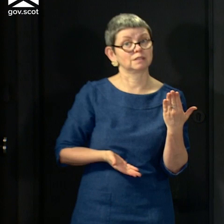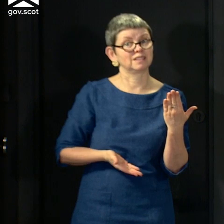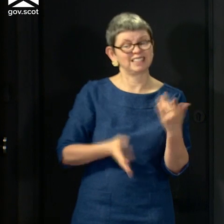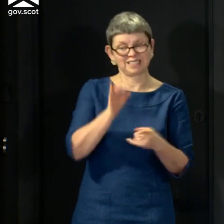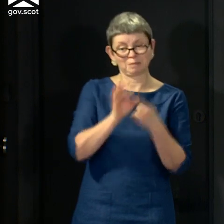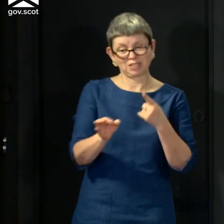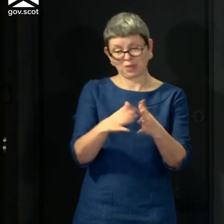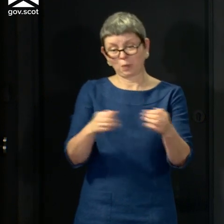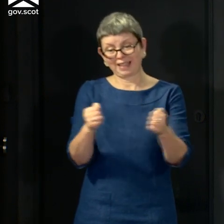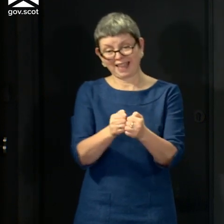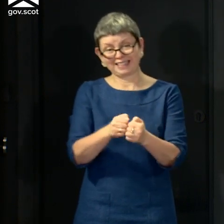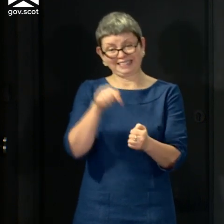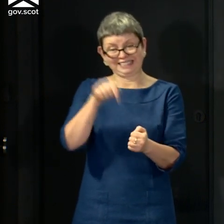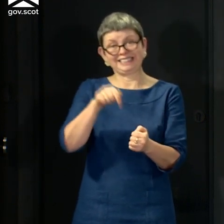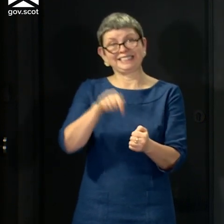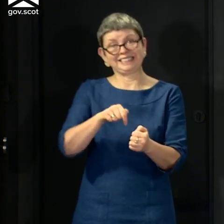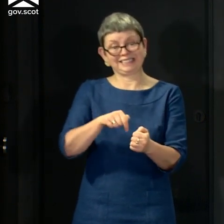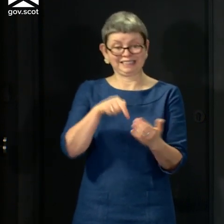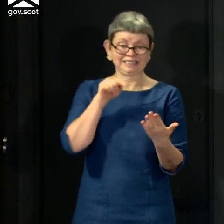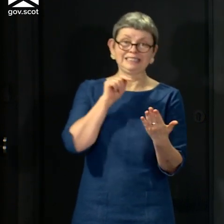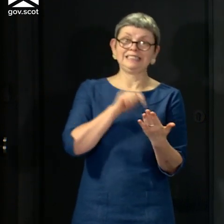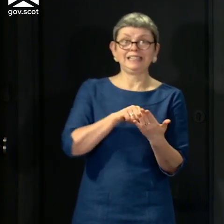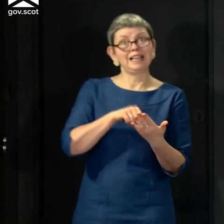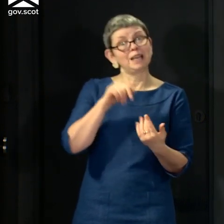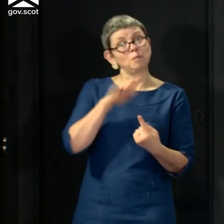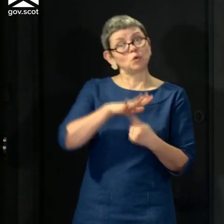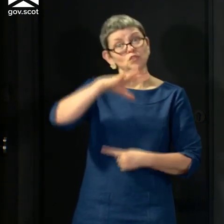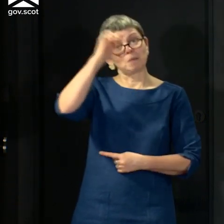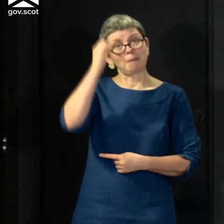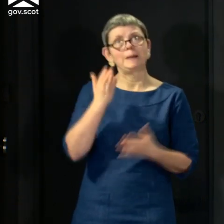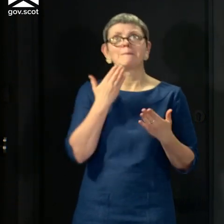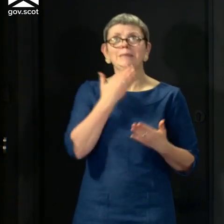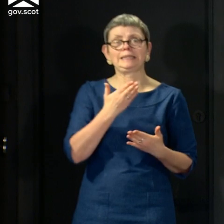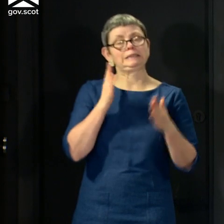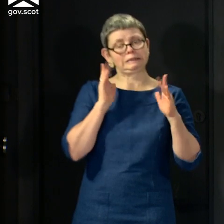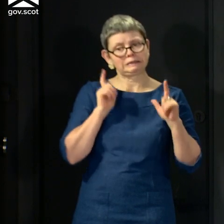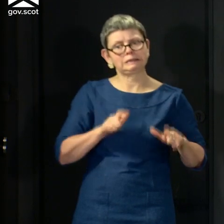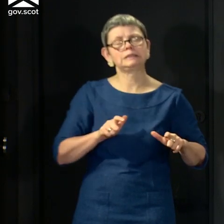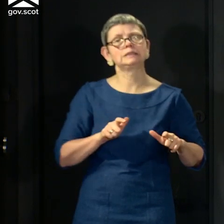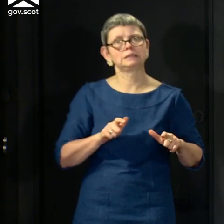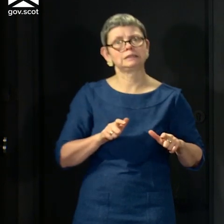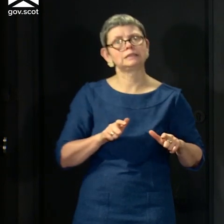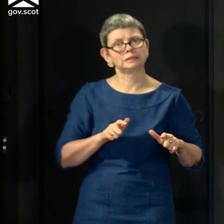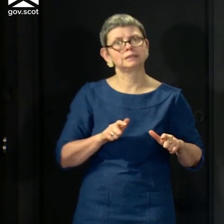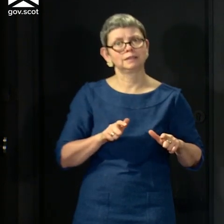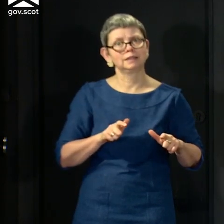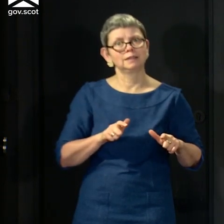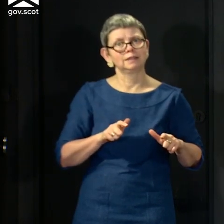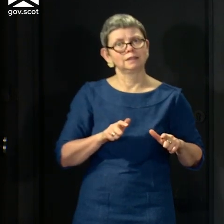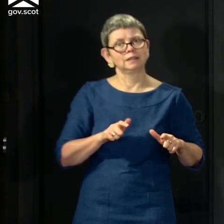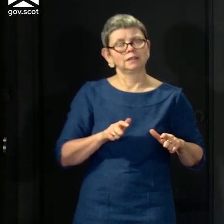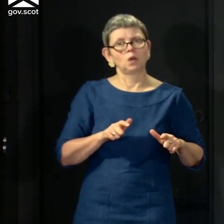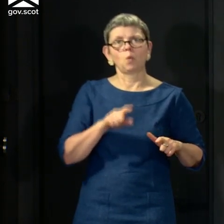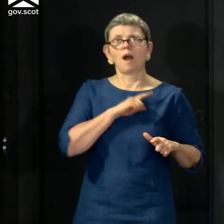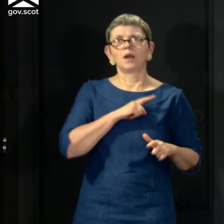weekend, that's the message I want people to hear loudly and clearly so that we don't take our